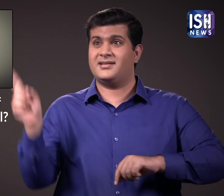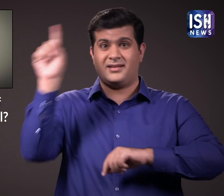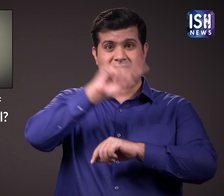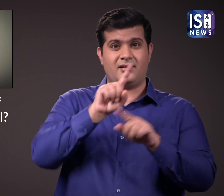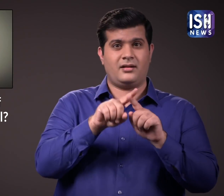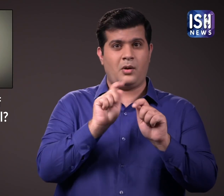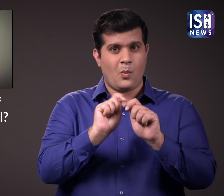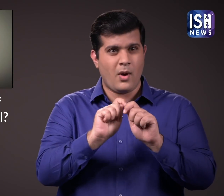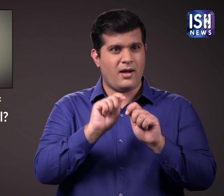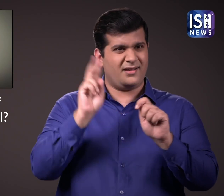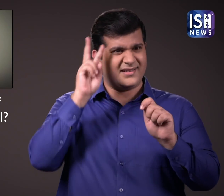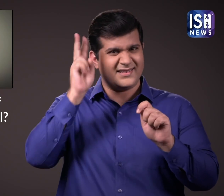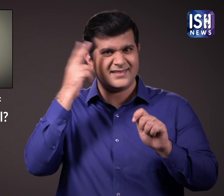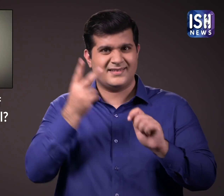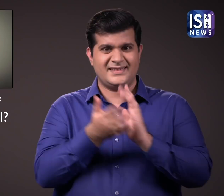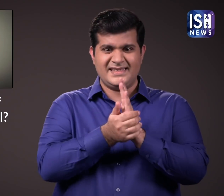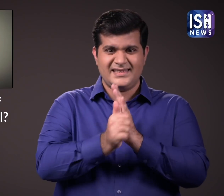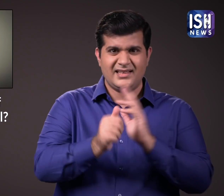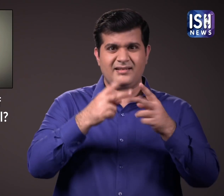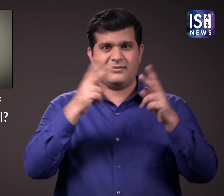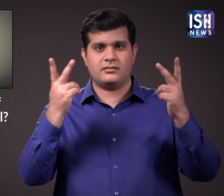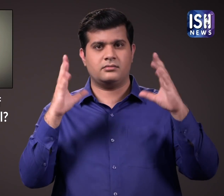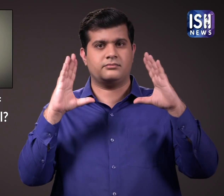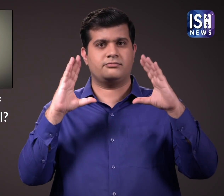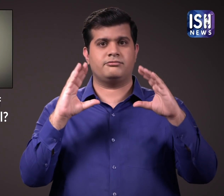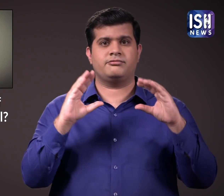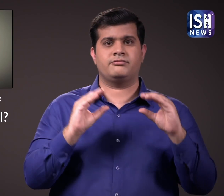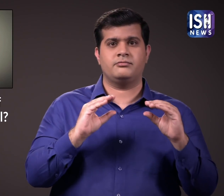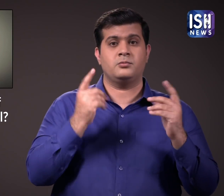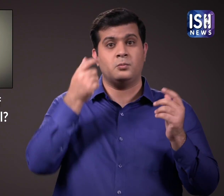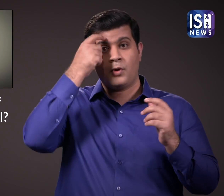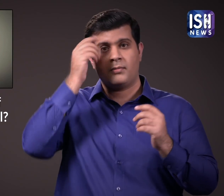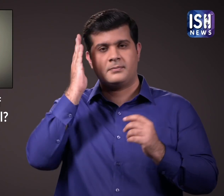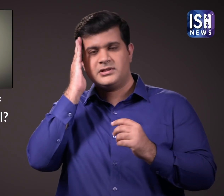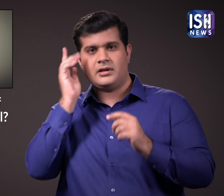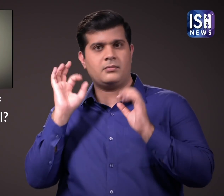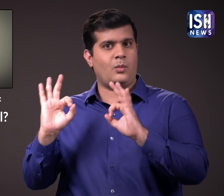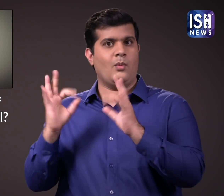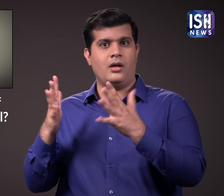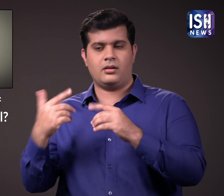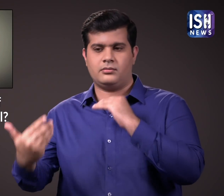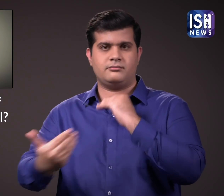Your efficiency towards work and other skills will reduce throughout the day.